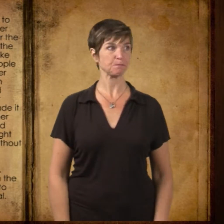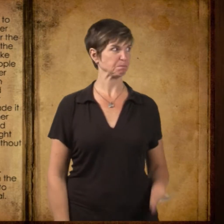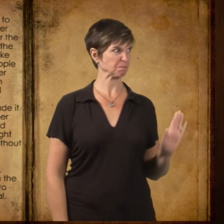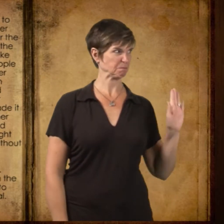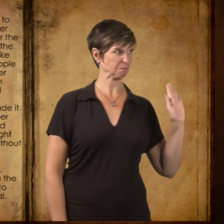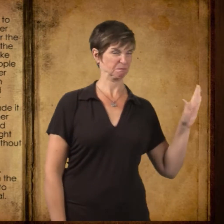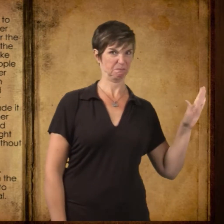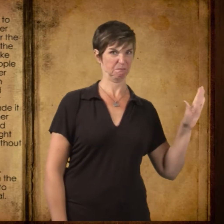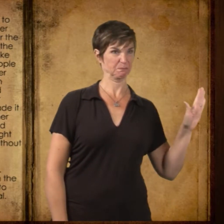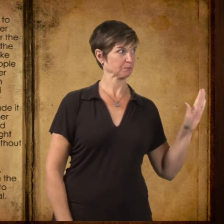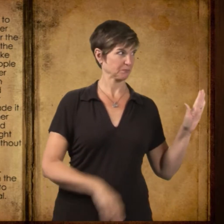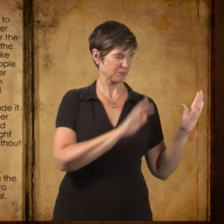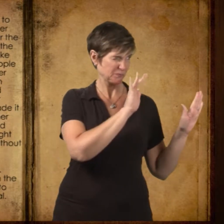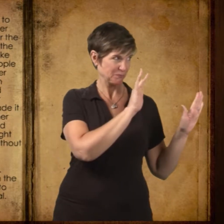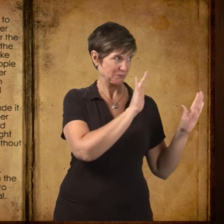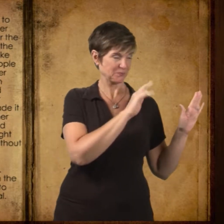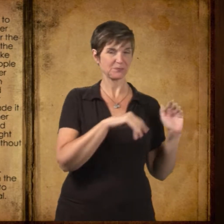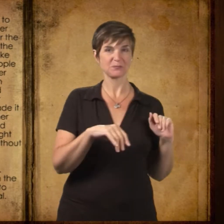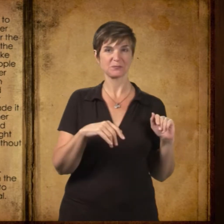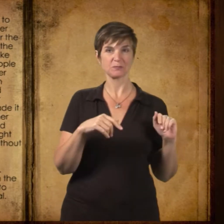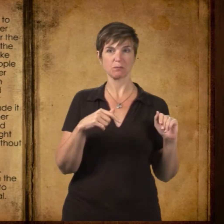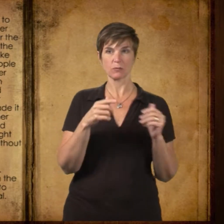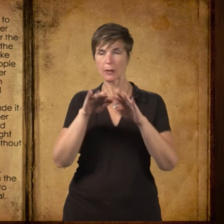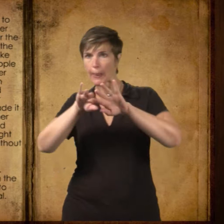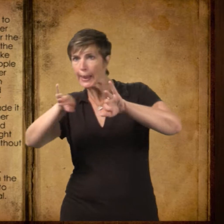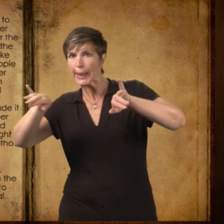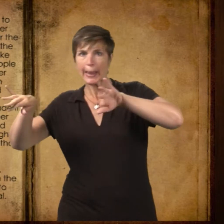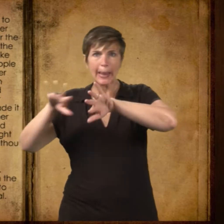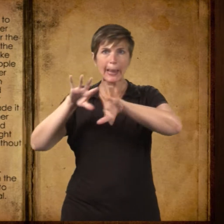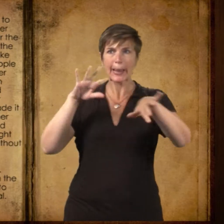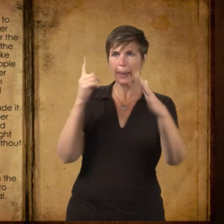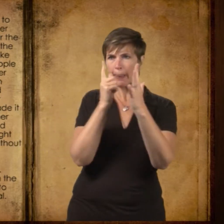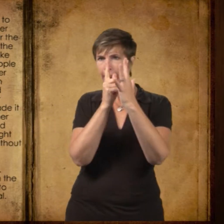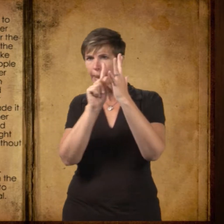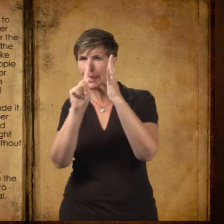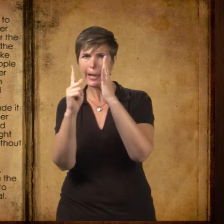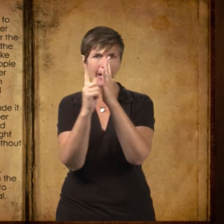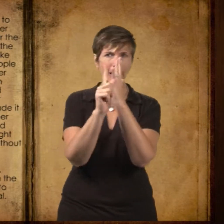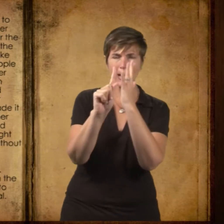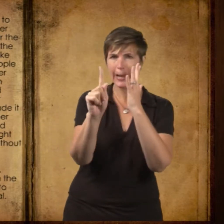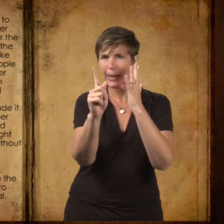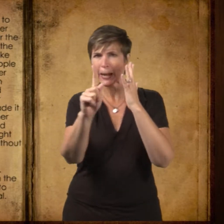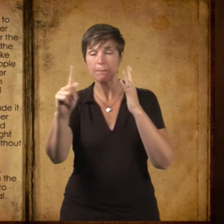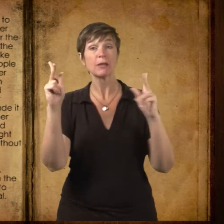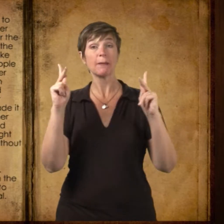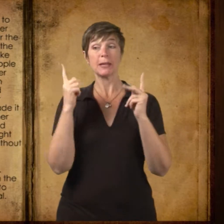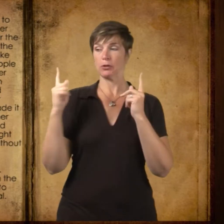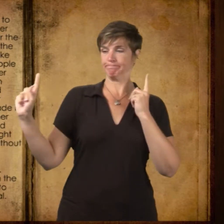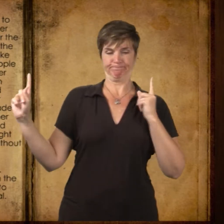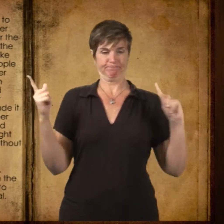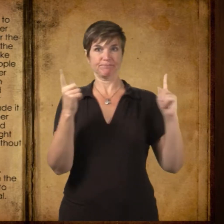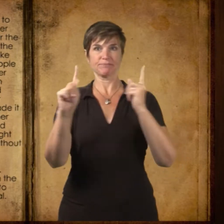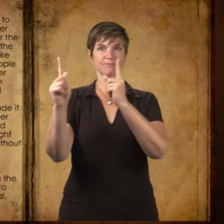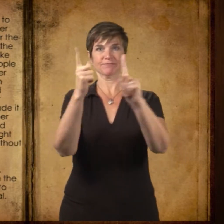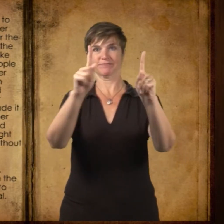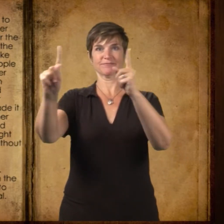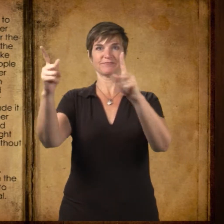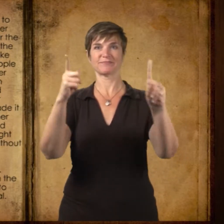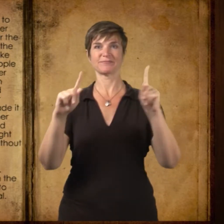She tapped Mrs. Delacroix on the arm as a farewell and began to make her way through the crowd. The people separated good